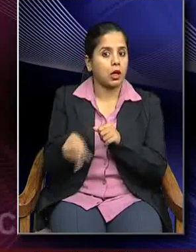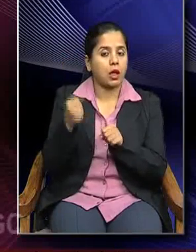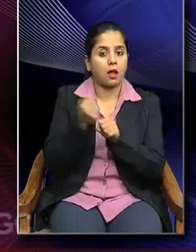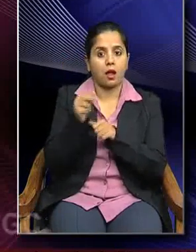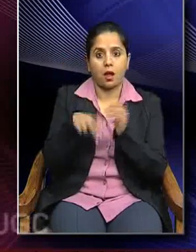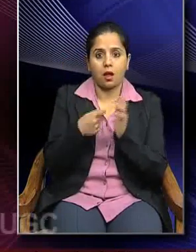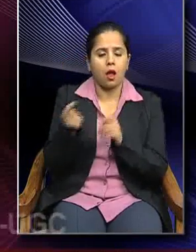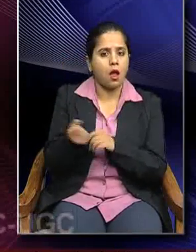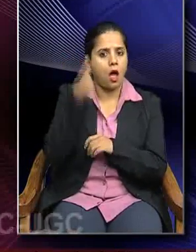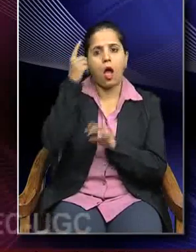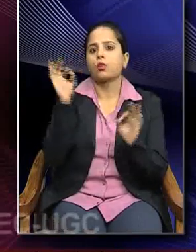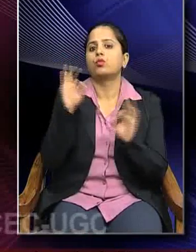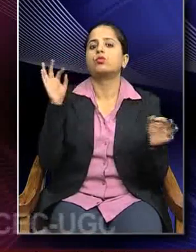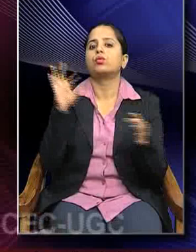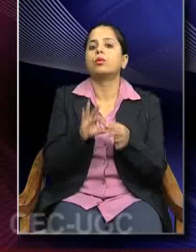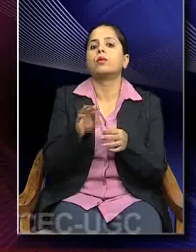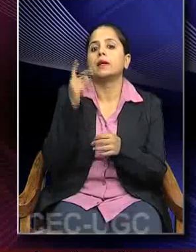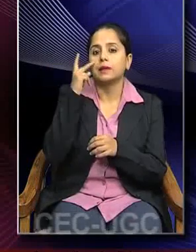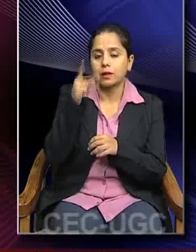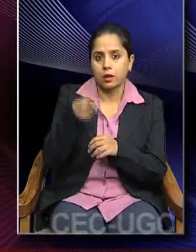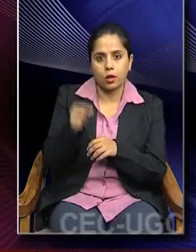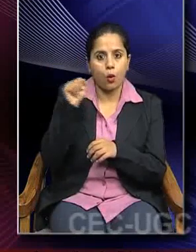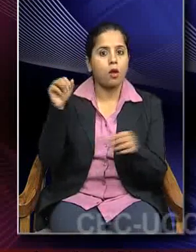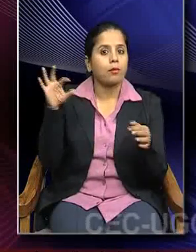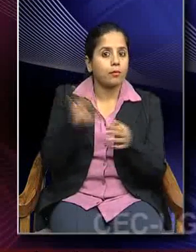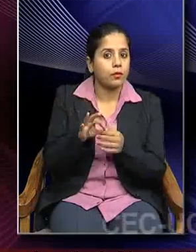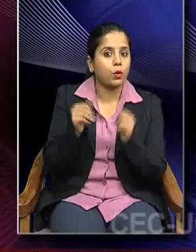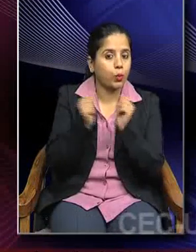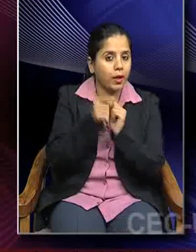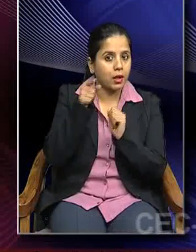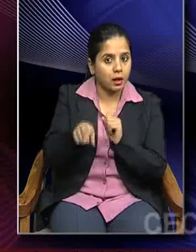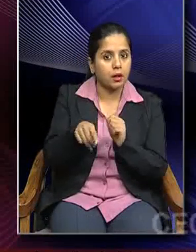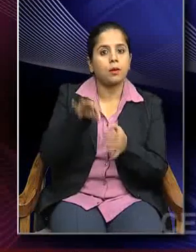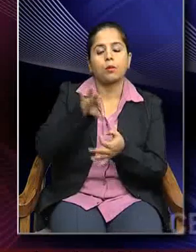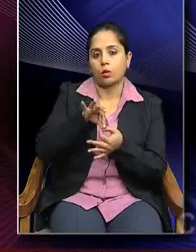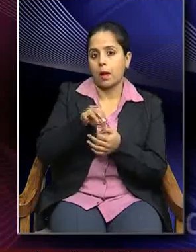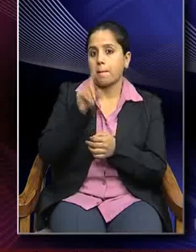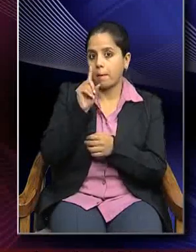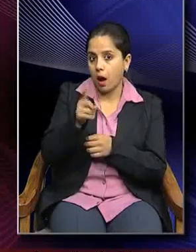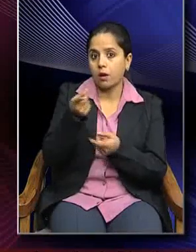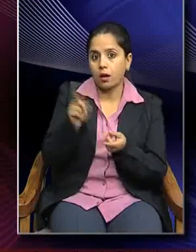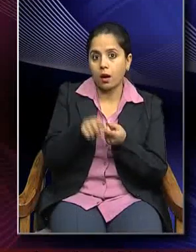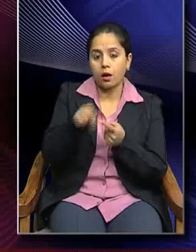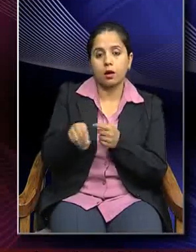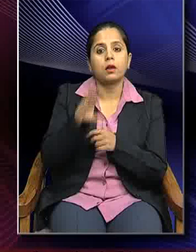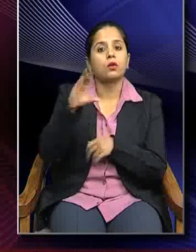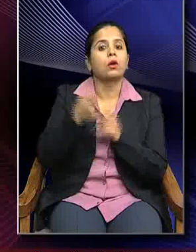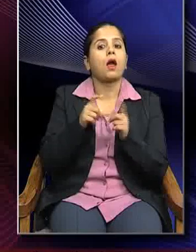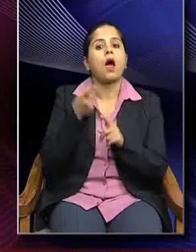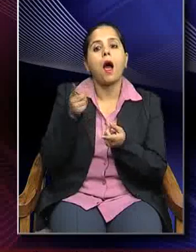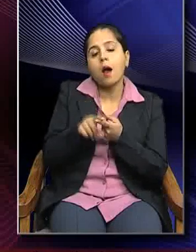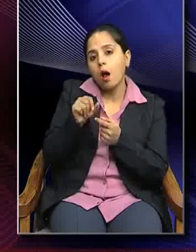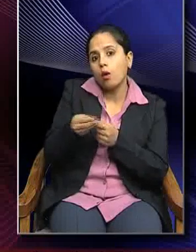understood with reference to its association with the Buddha. But it goes to the credit of Ventura who